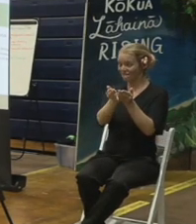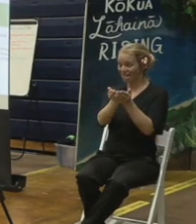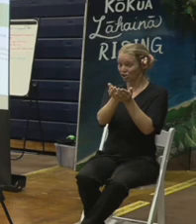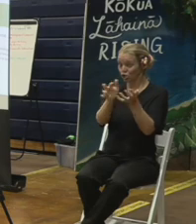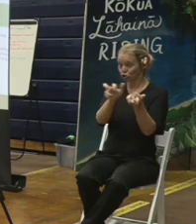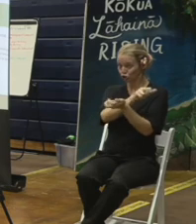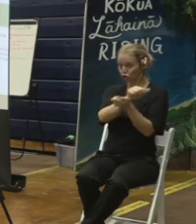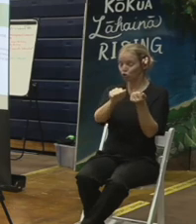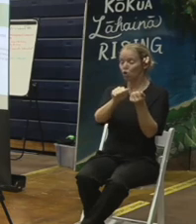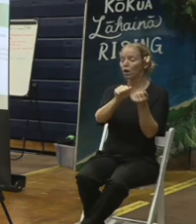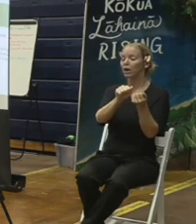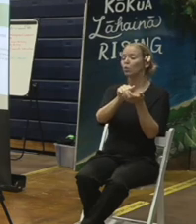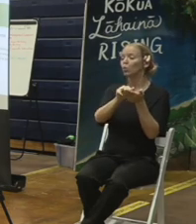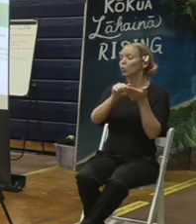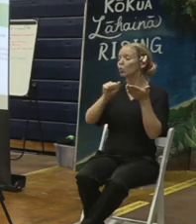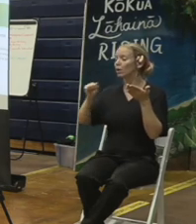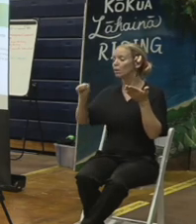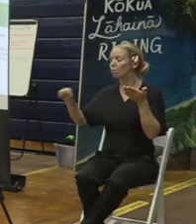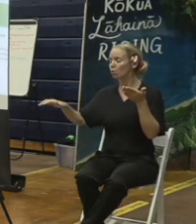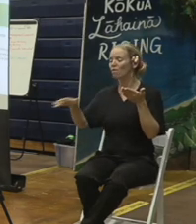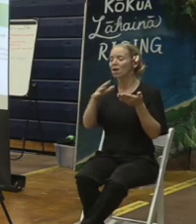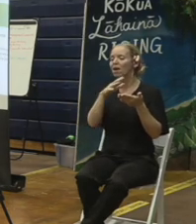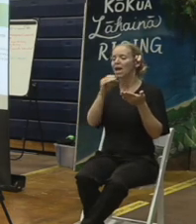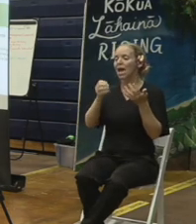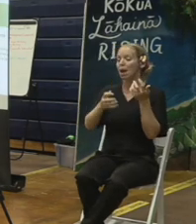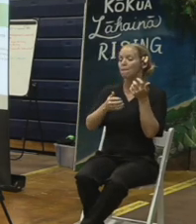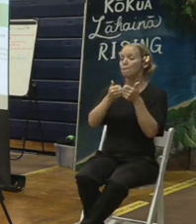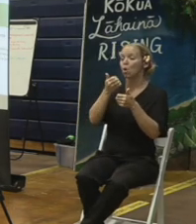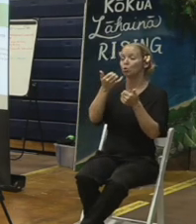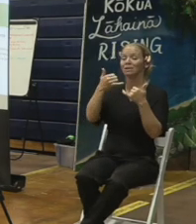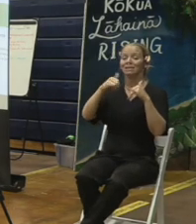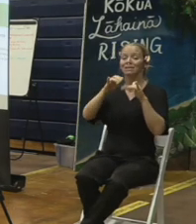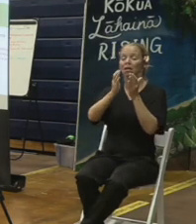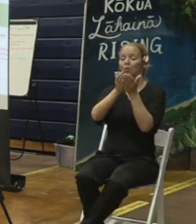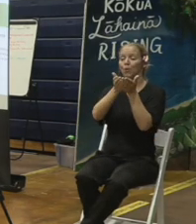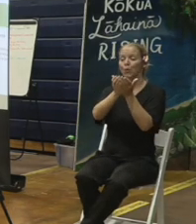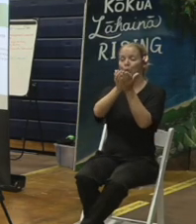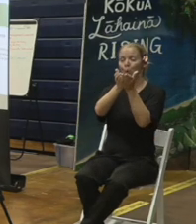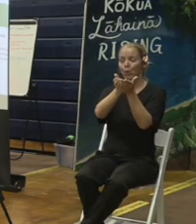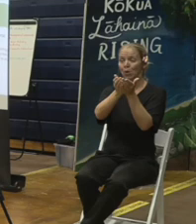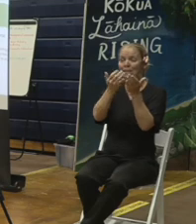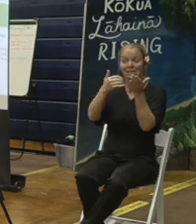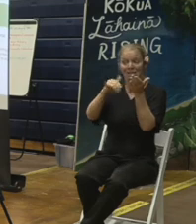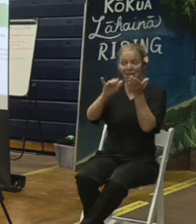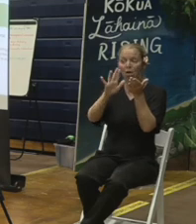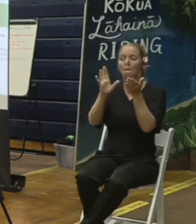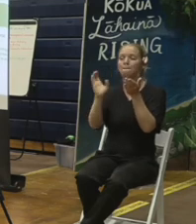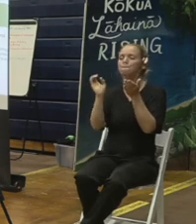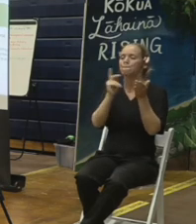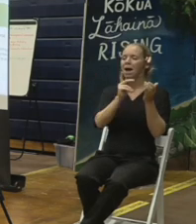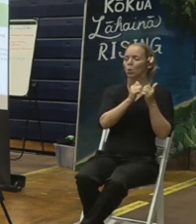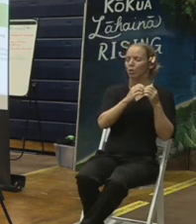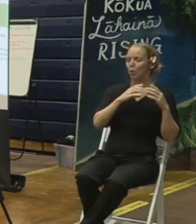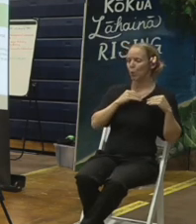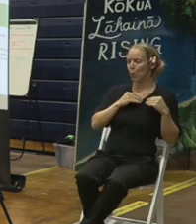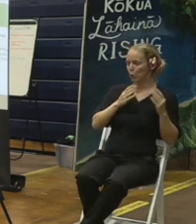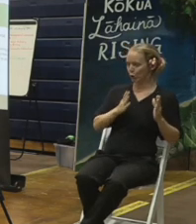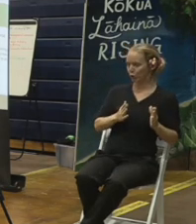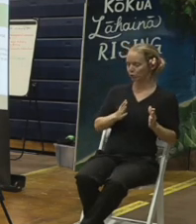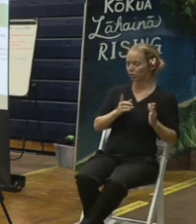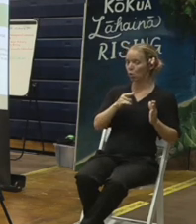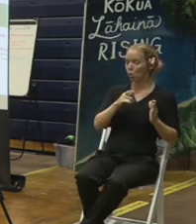most of the floating vessels with their respective owners. So back to phase two,